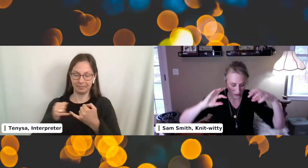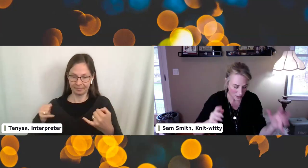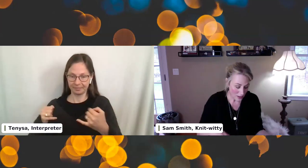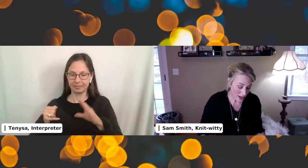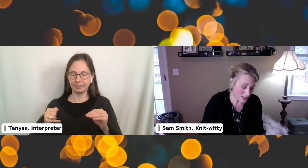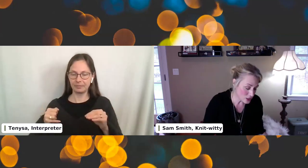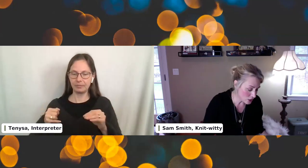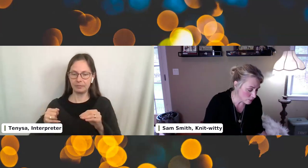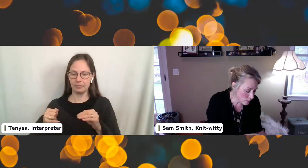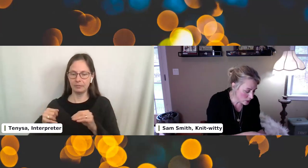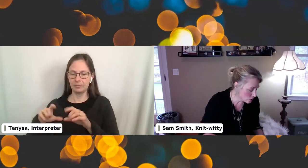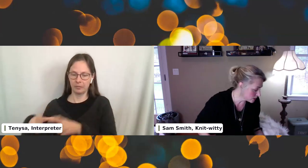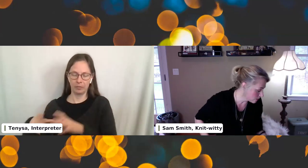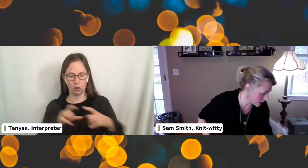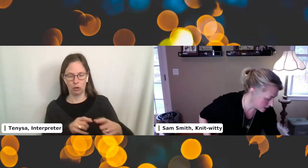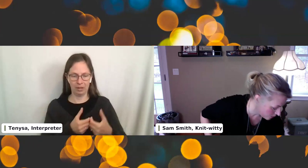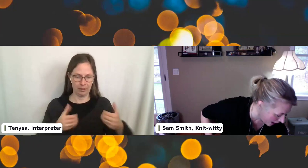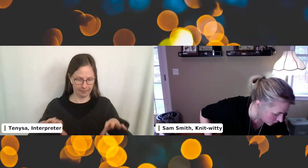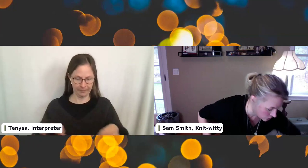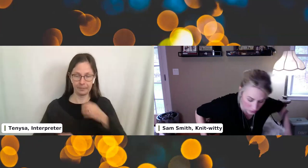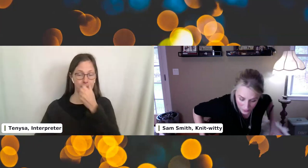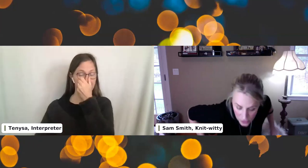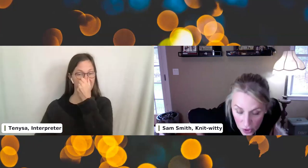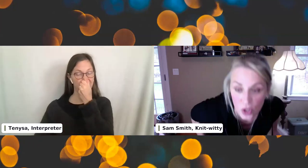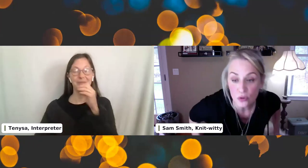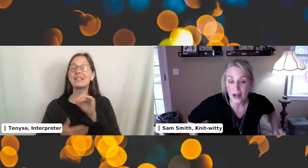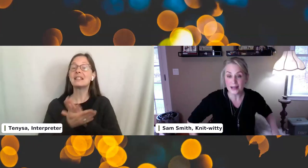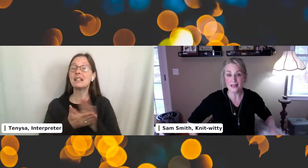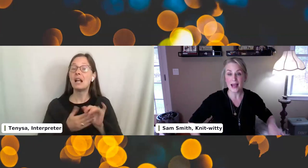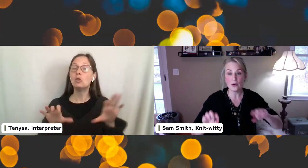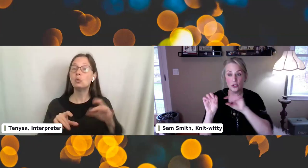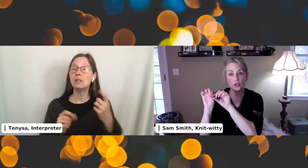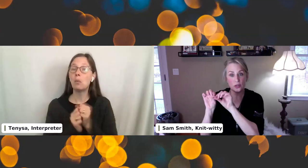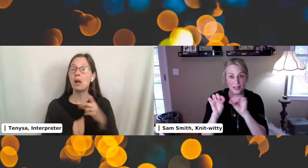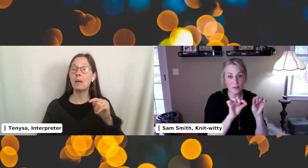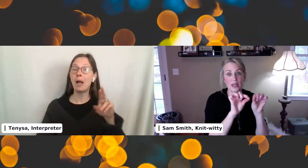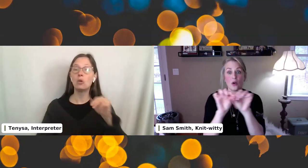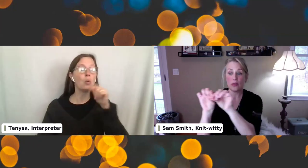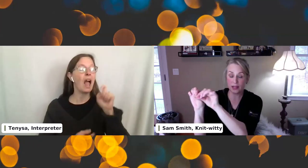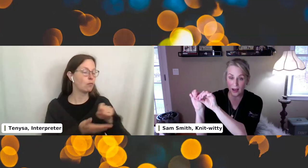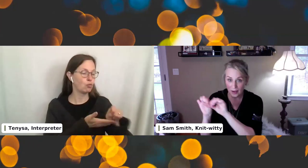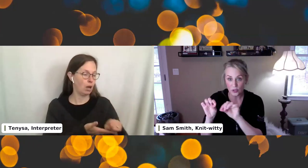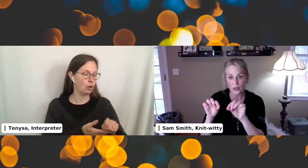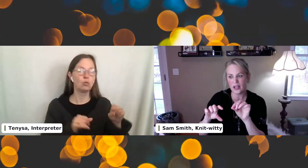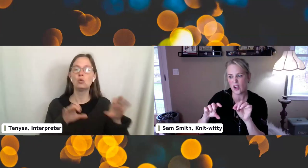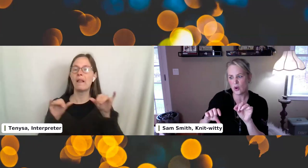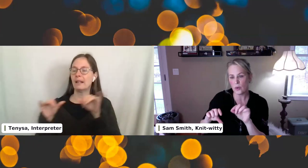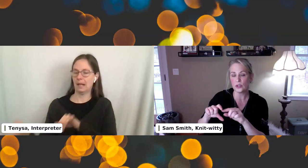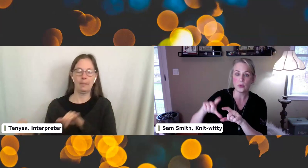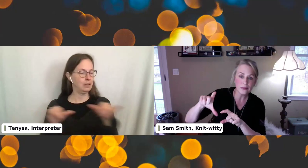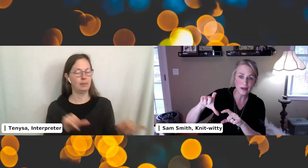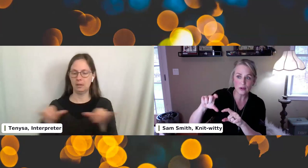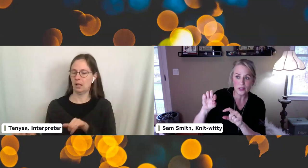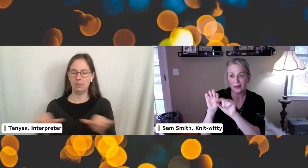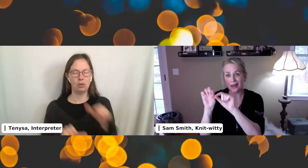to each other. And it's good for when you're doing something that has a pattern. You don't have to write it down. You just do the same thing all the time. So you're not like, oh,